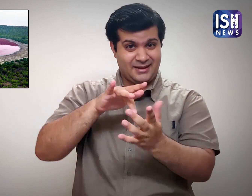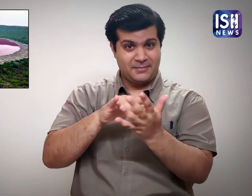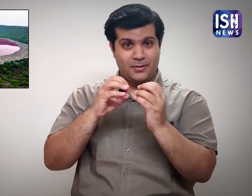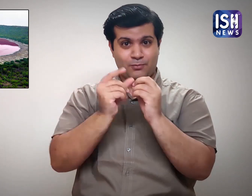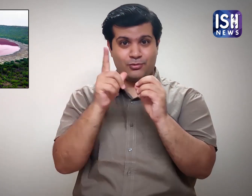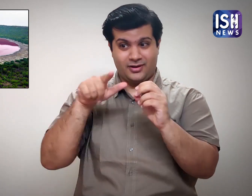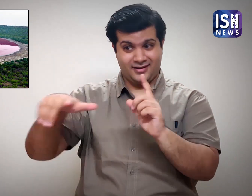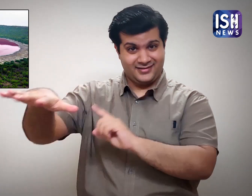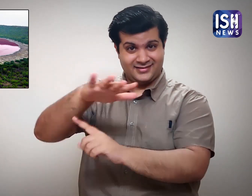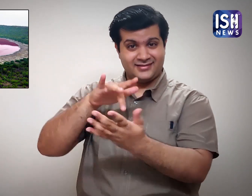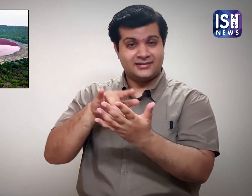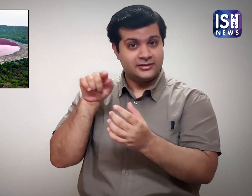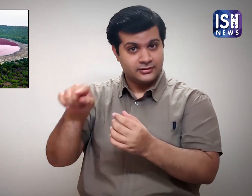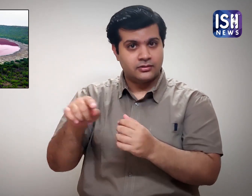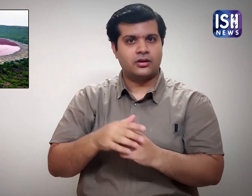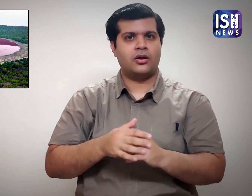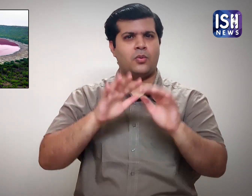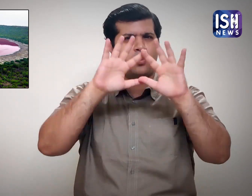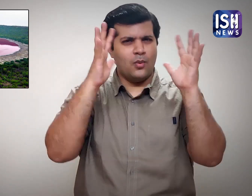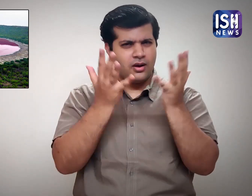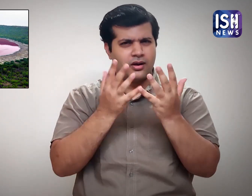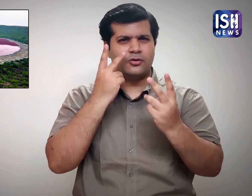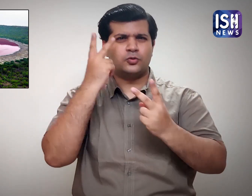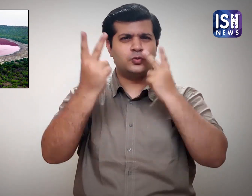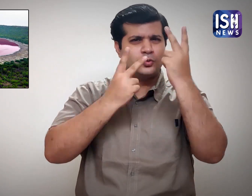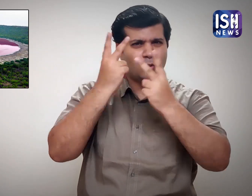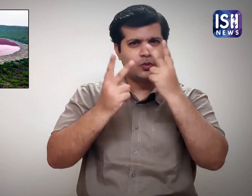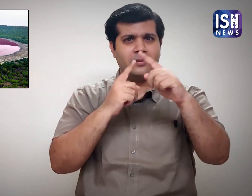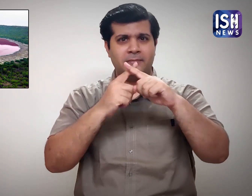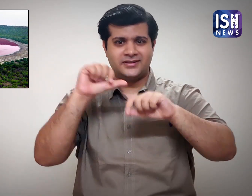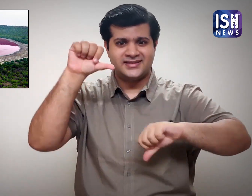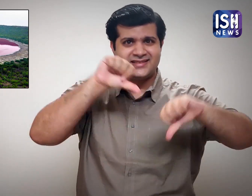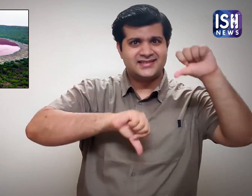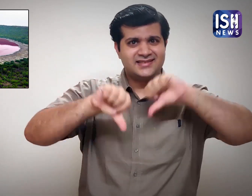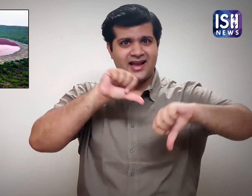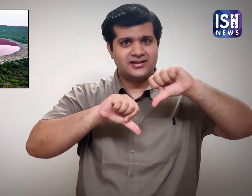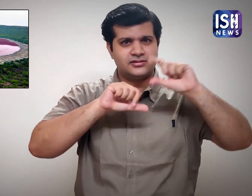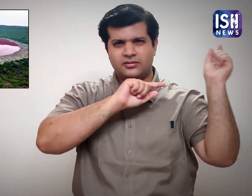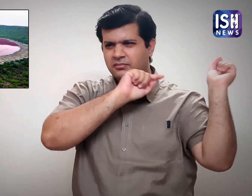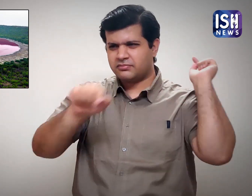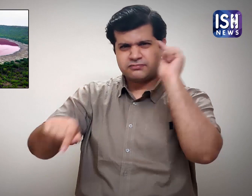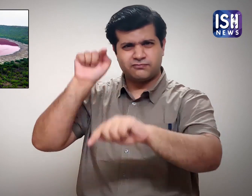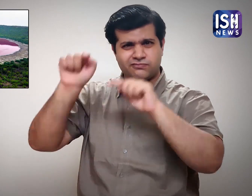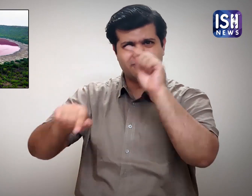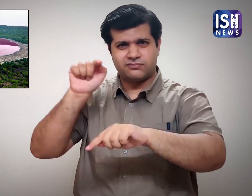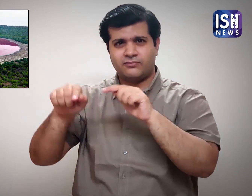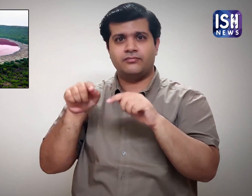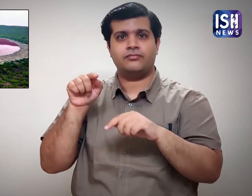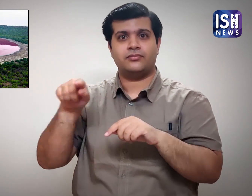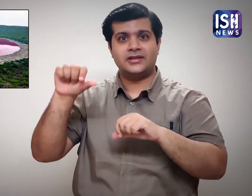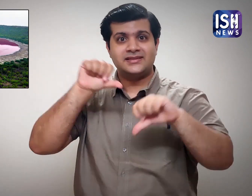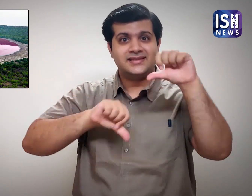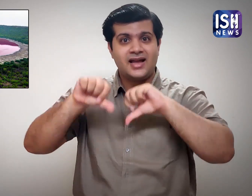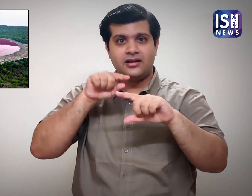It is a popular tourist hub and also attracts scientists from all over the world.